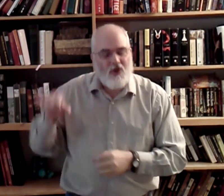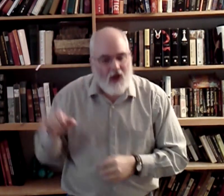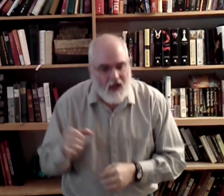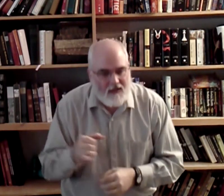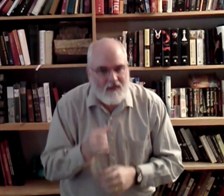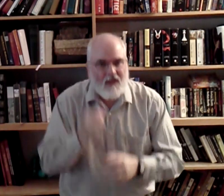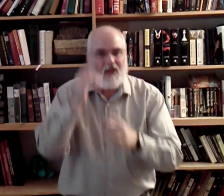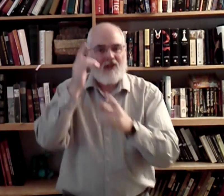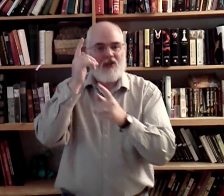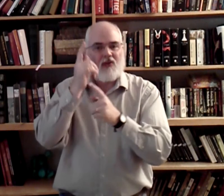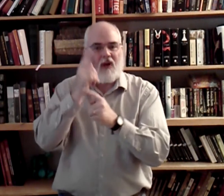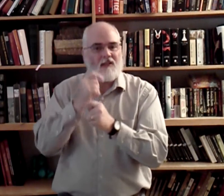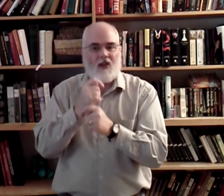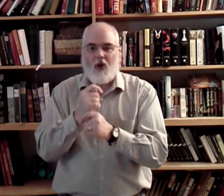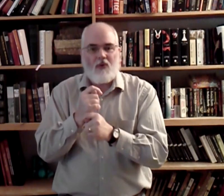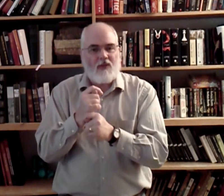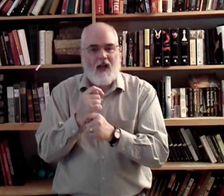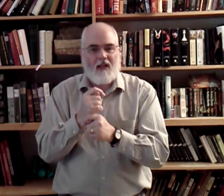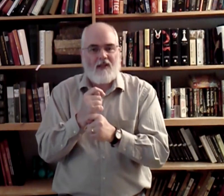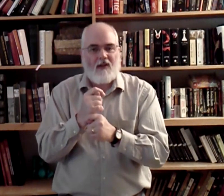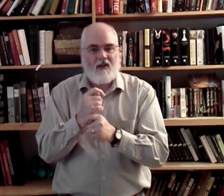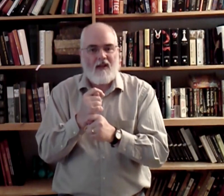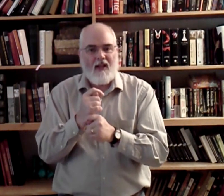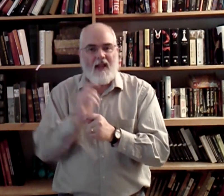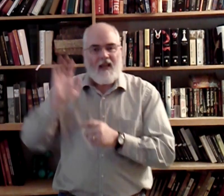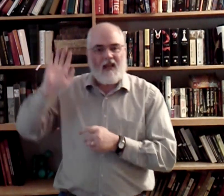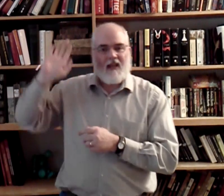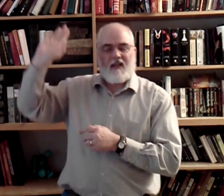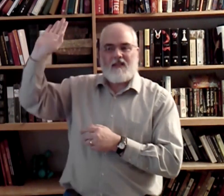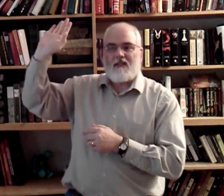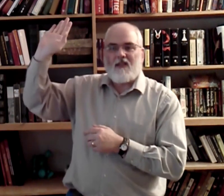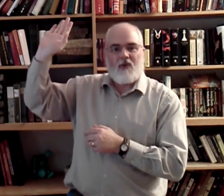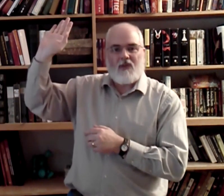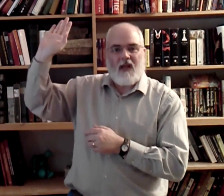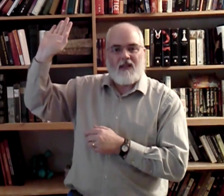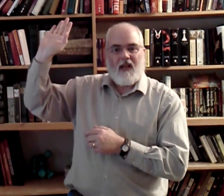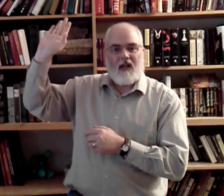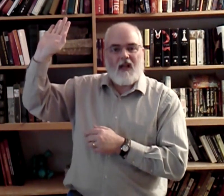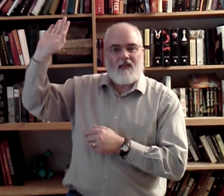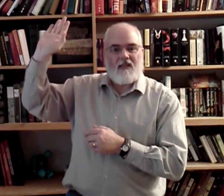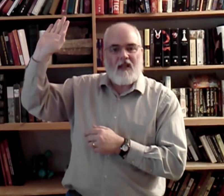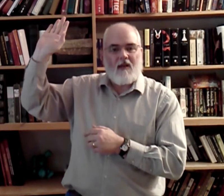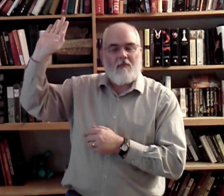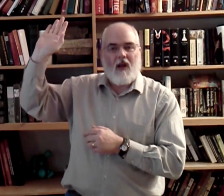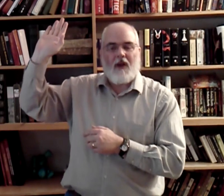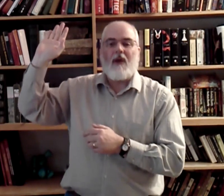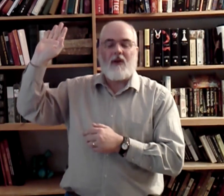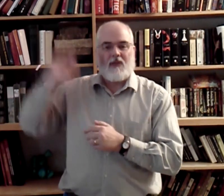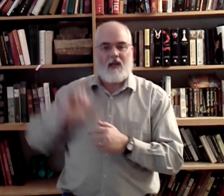Just to trust. Still no new signs here. His. No new signs. Cleansing blood. Okay. New signs.